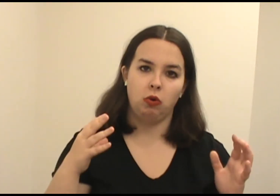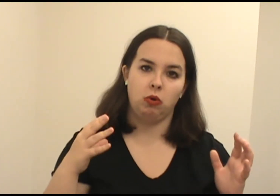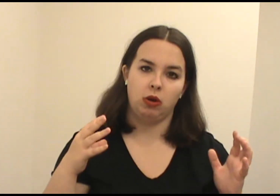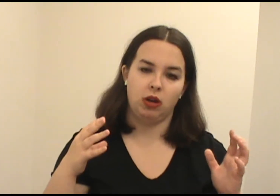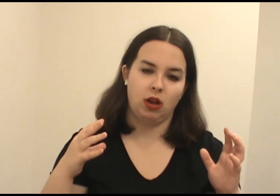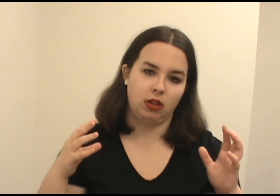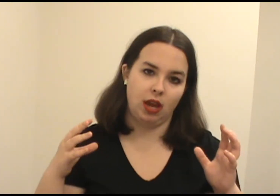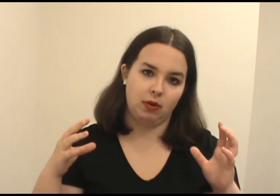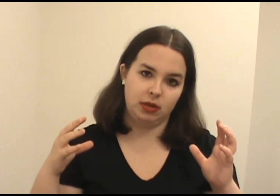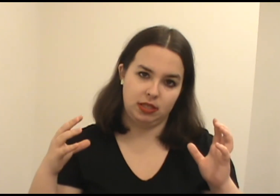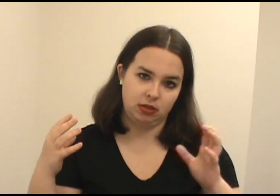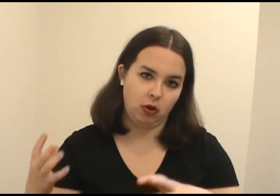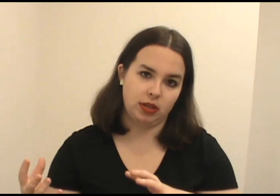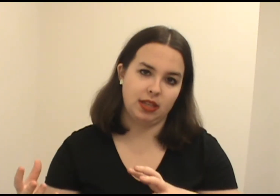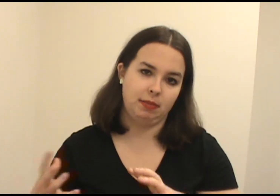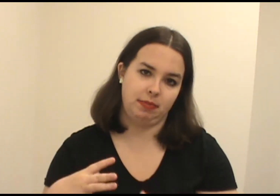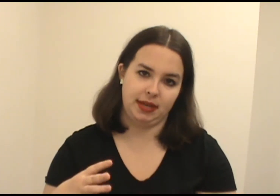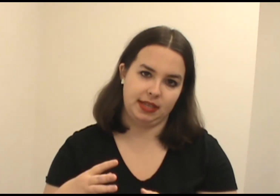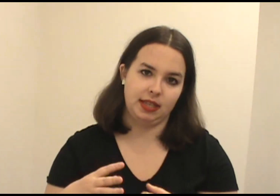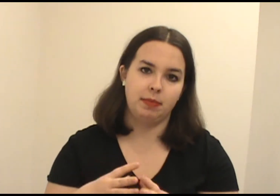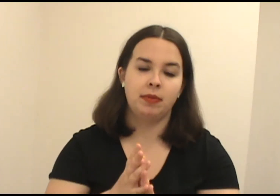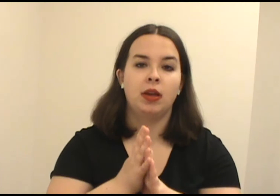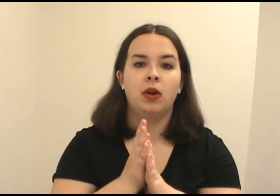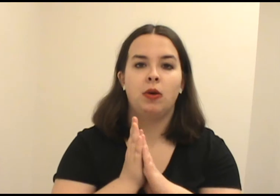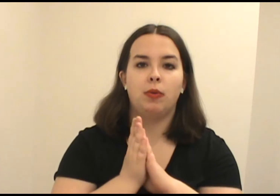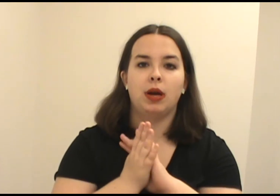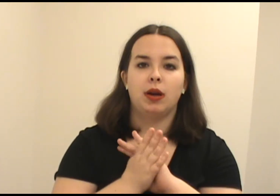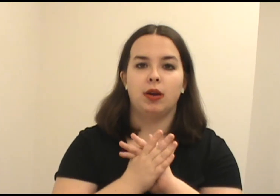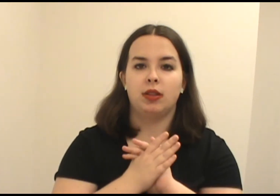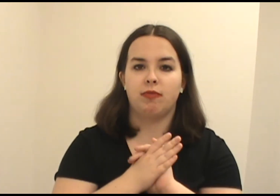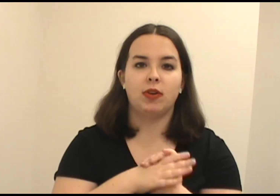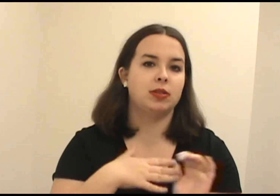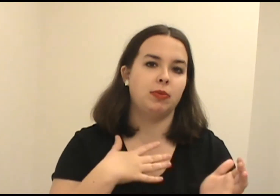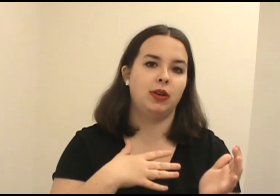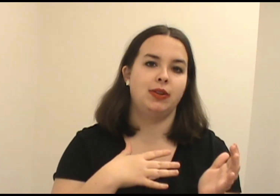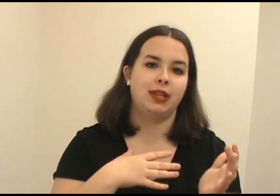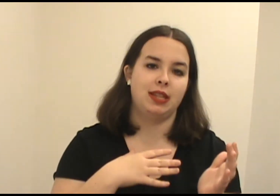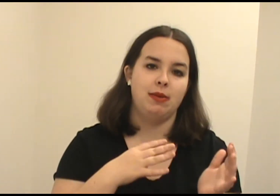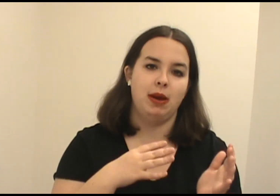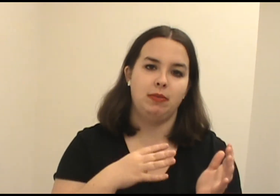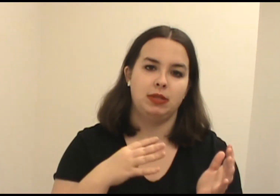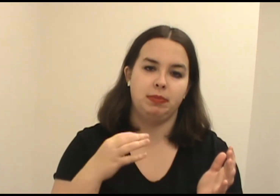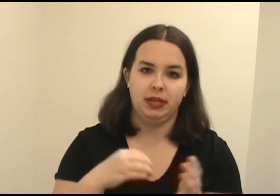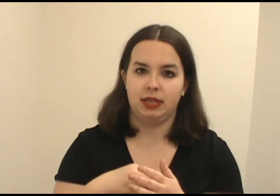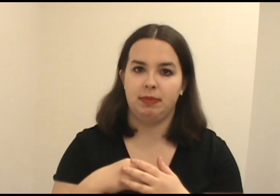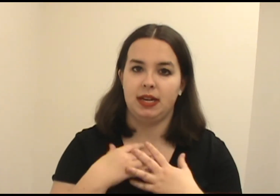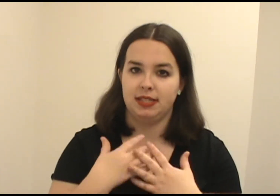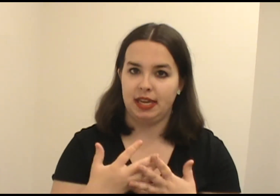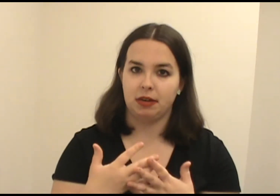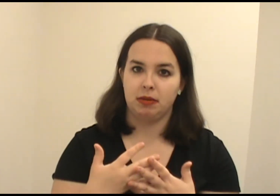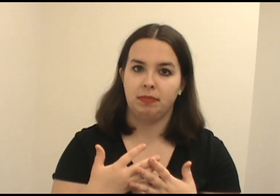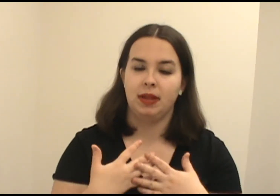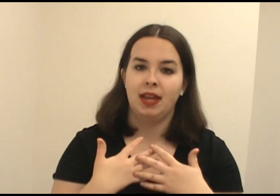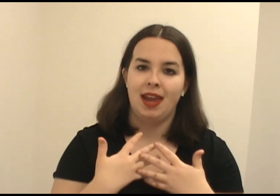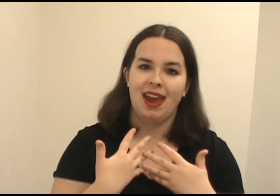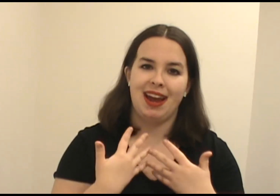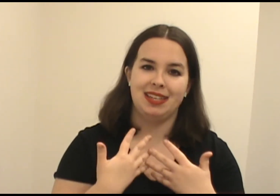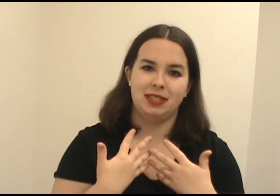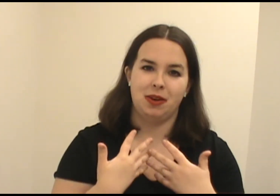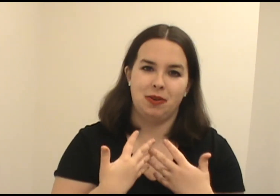like, was holding them and protecting them, where the first one that they met was protected by a satyr. And so